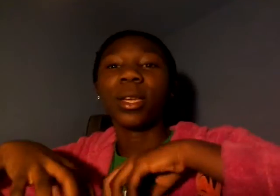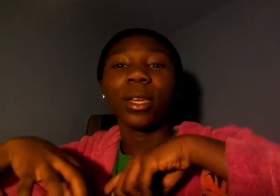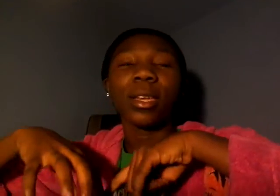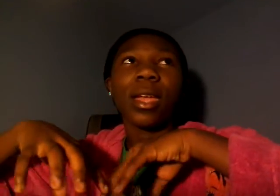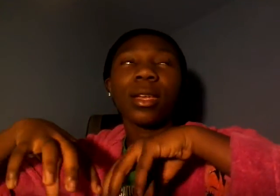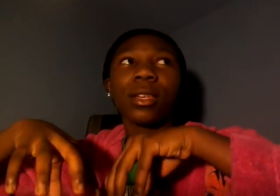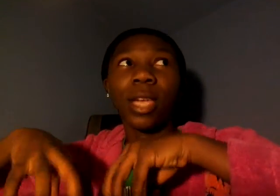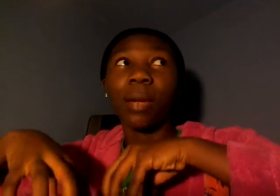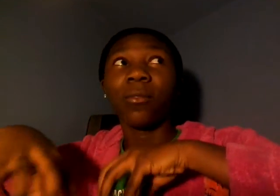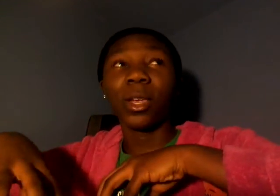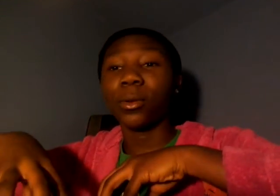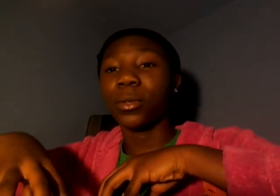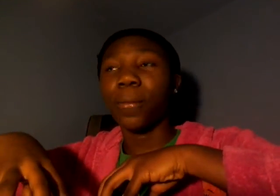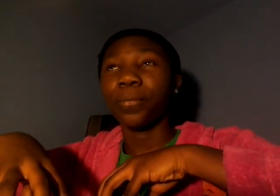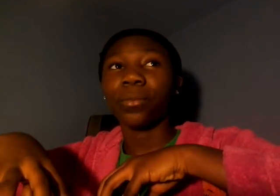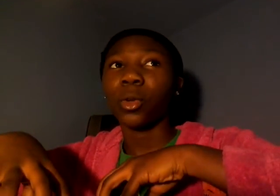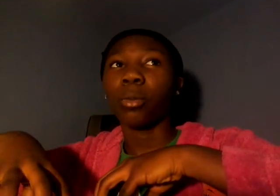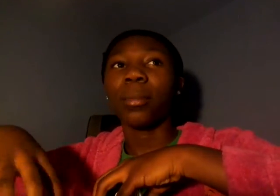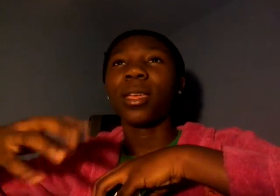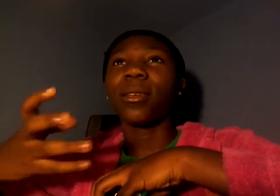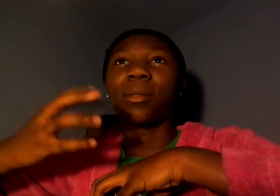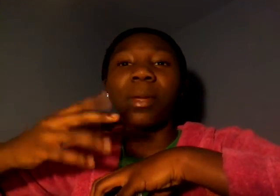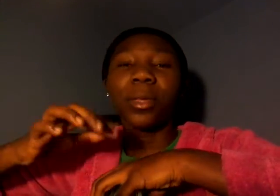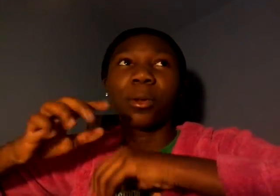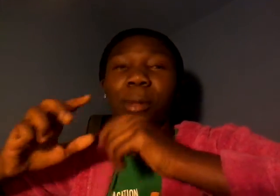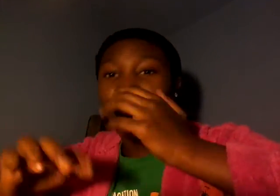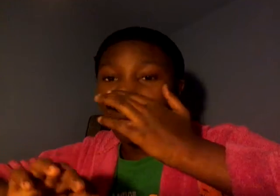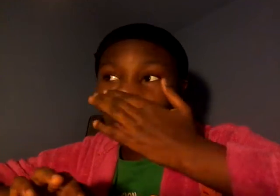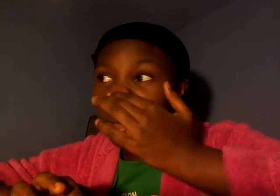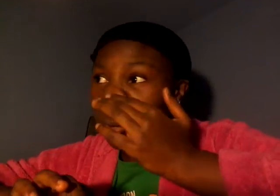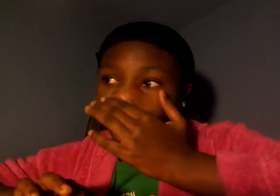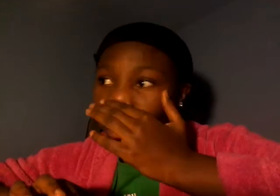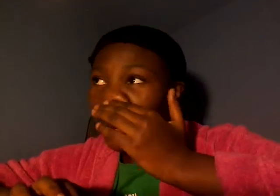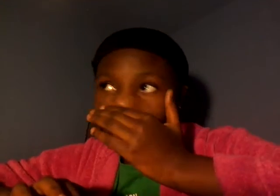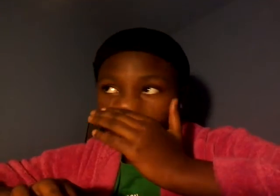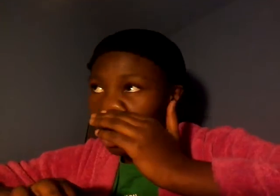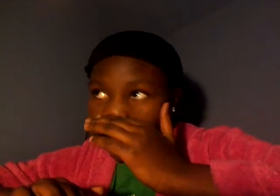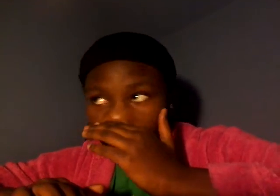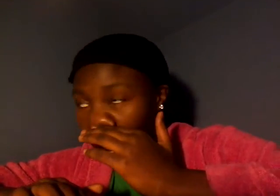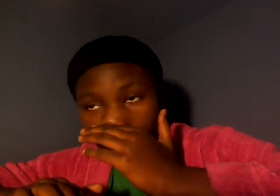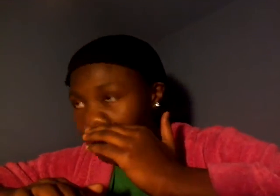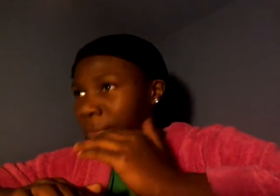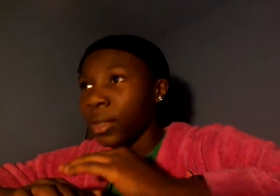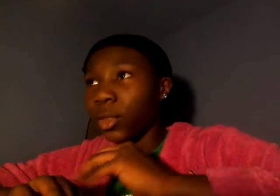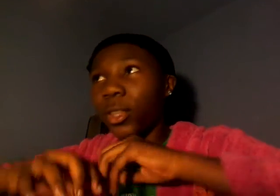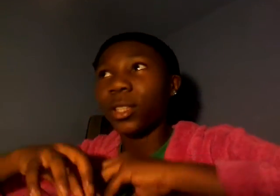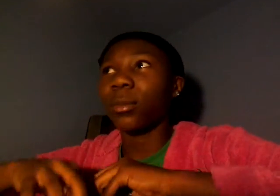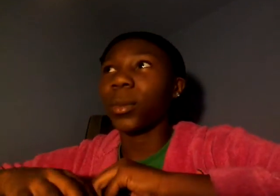game videos or maybe maybe a little bit of other videos as well but yeah i think that's going be my